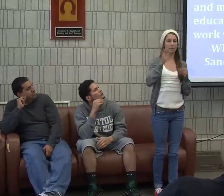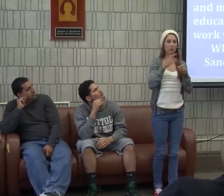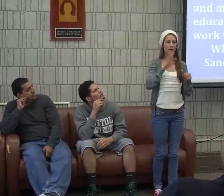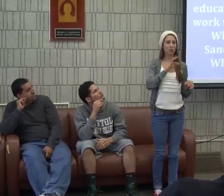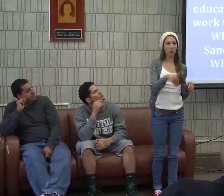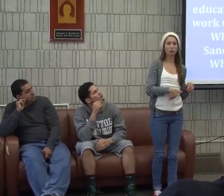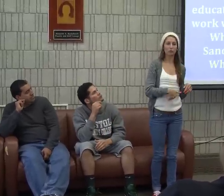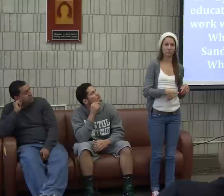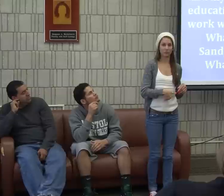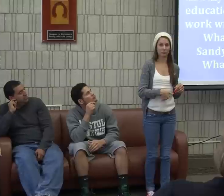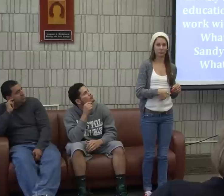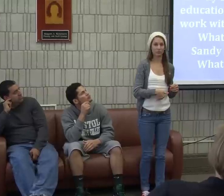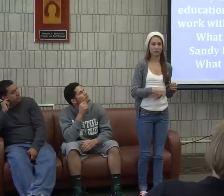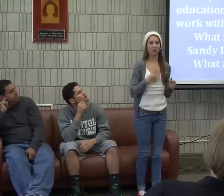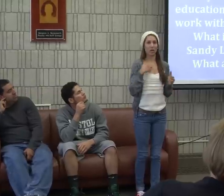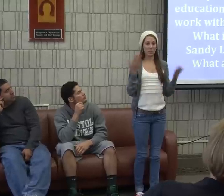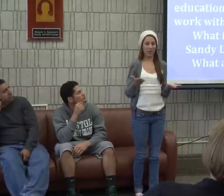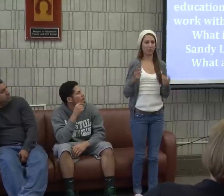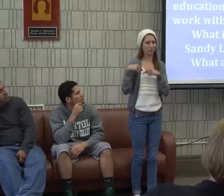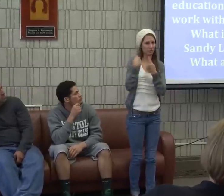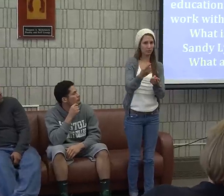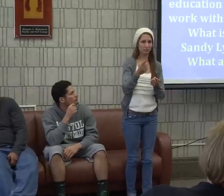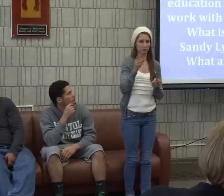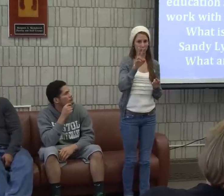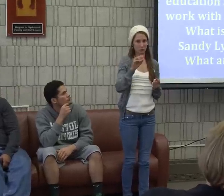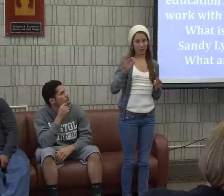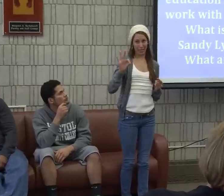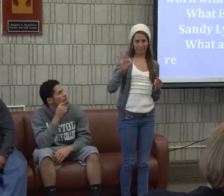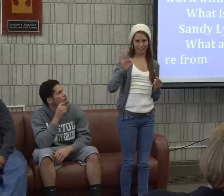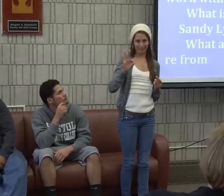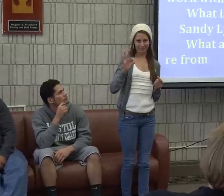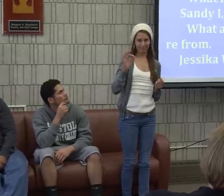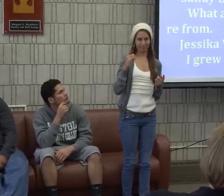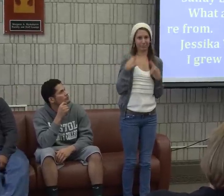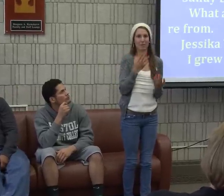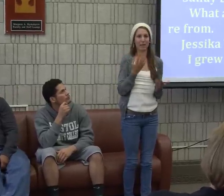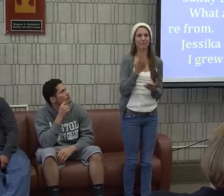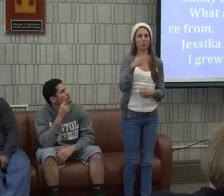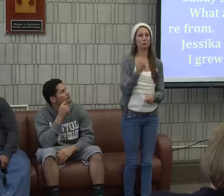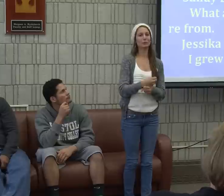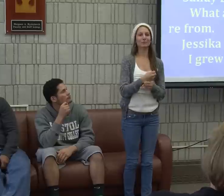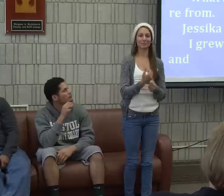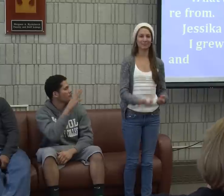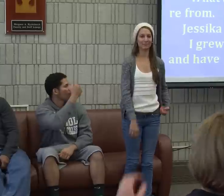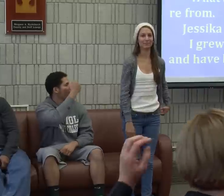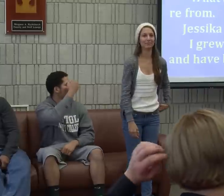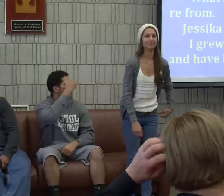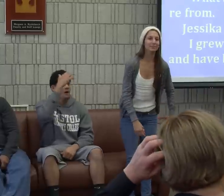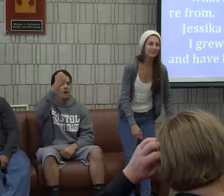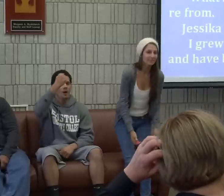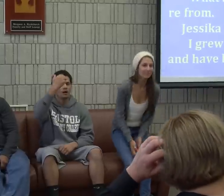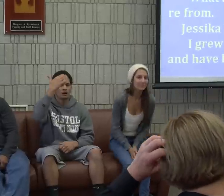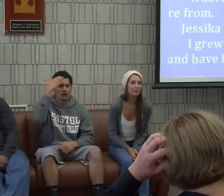And I grew up in Fall River, and I've been here since 2009, so this is my fourth year here.